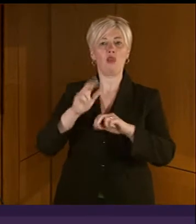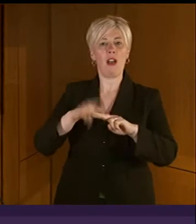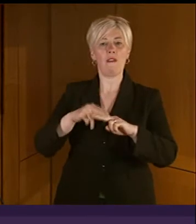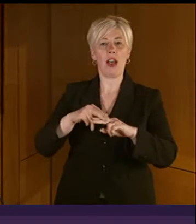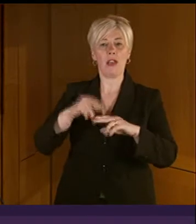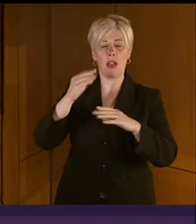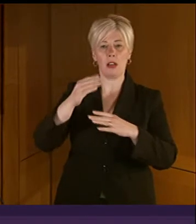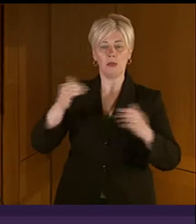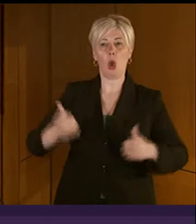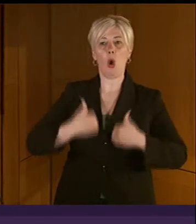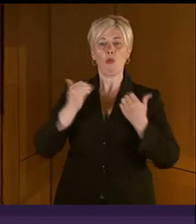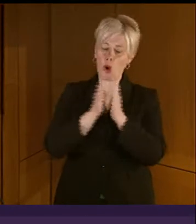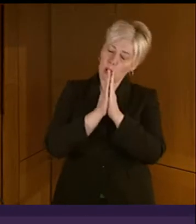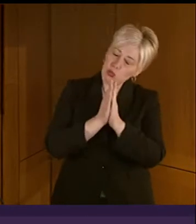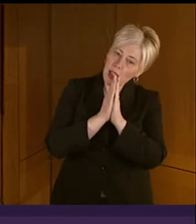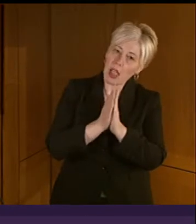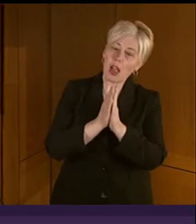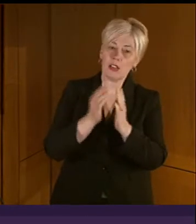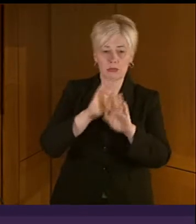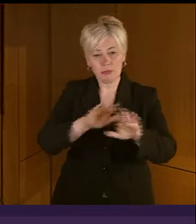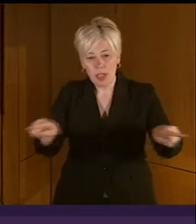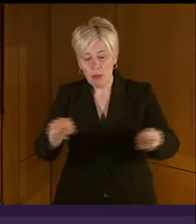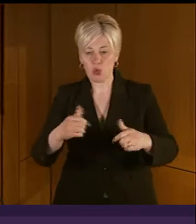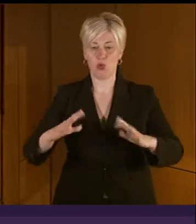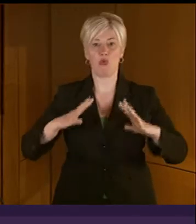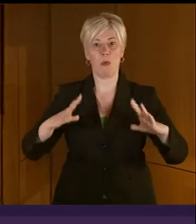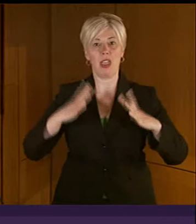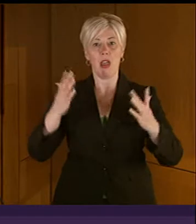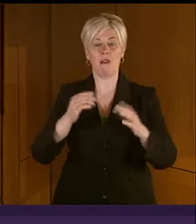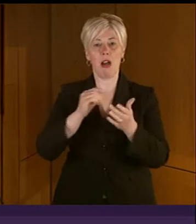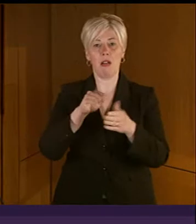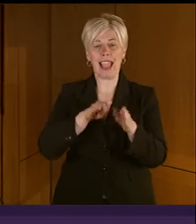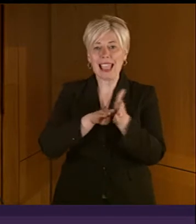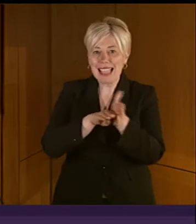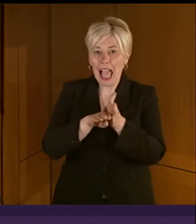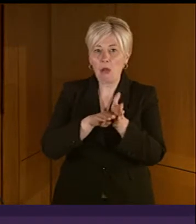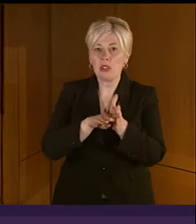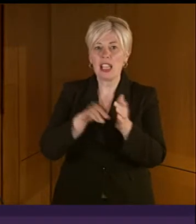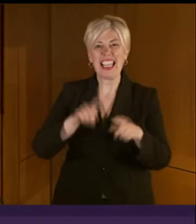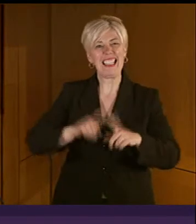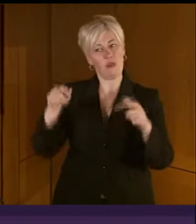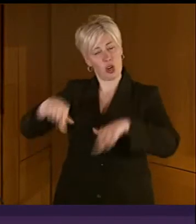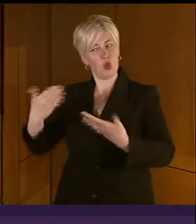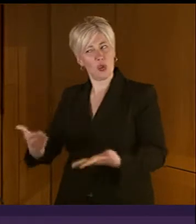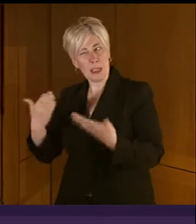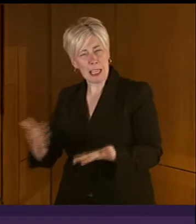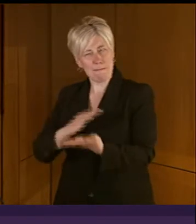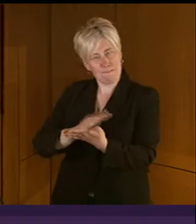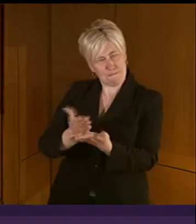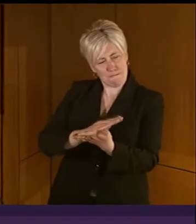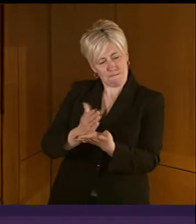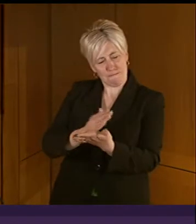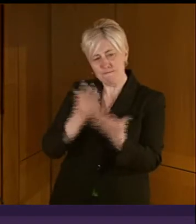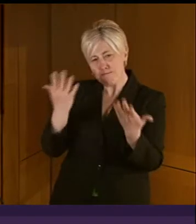pupils prepare for their exams and the active learning methodologies we use today. I believe that whilst our education